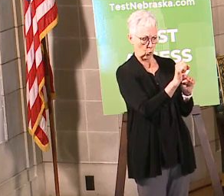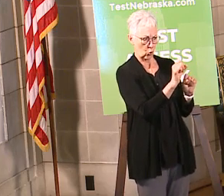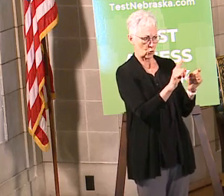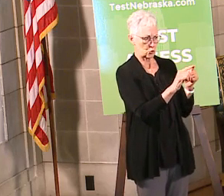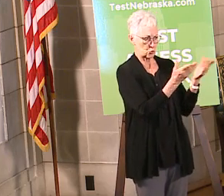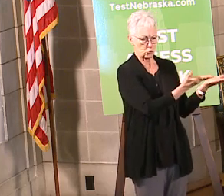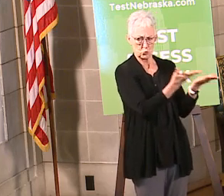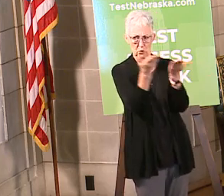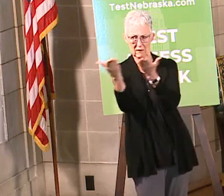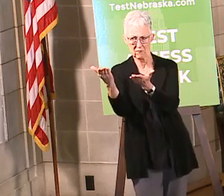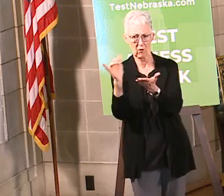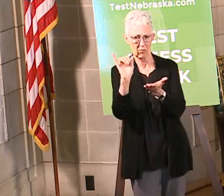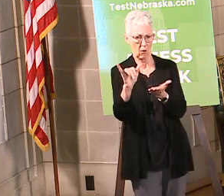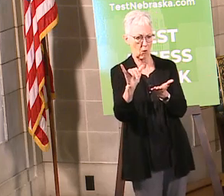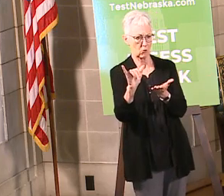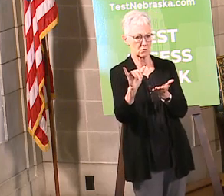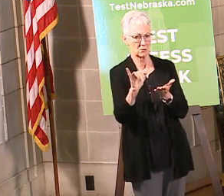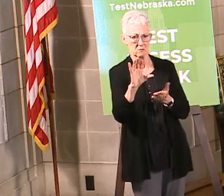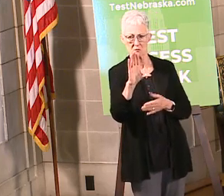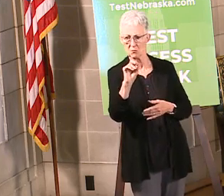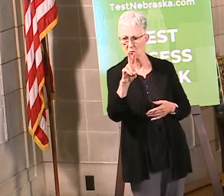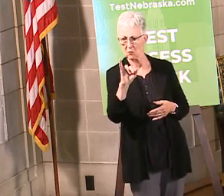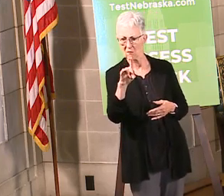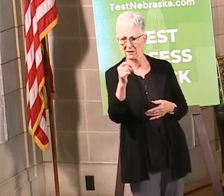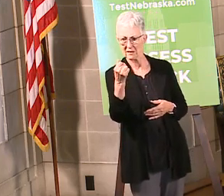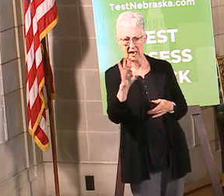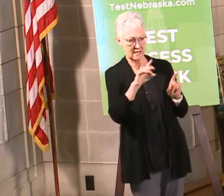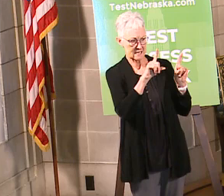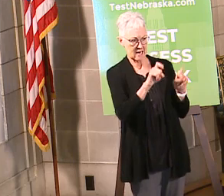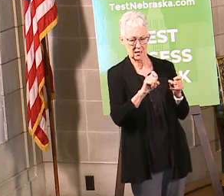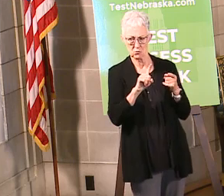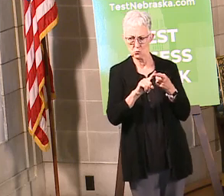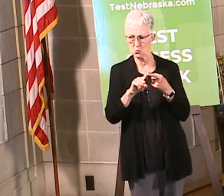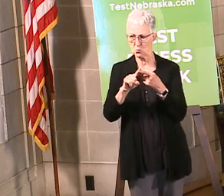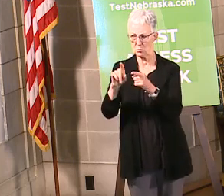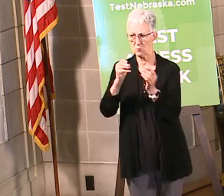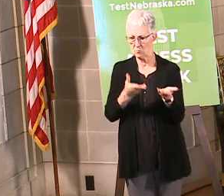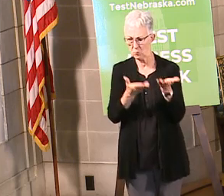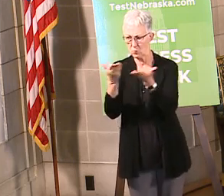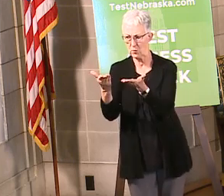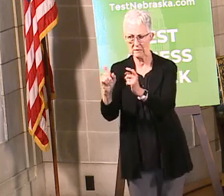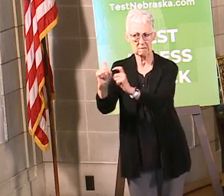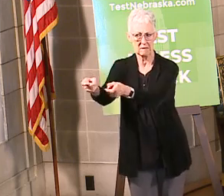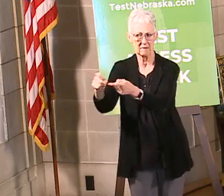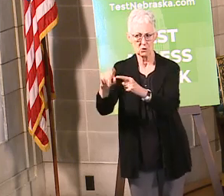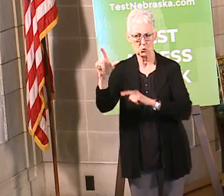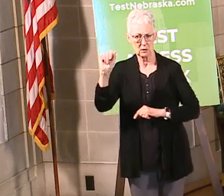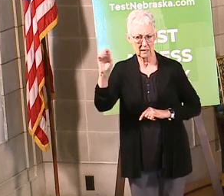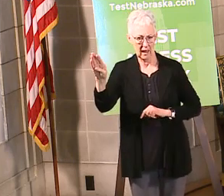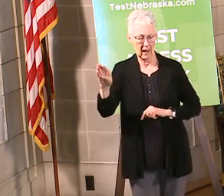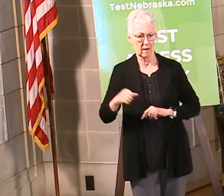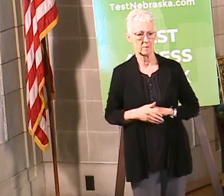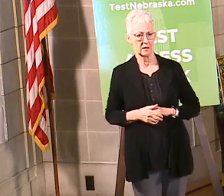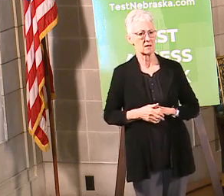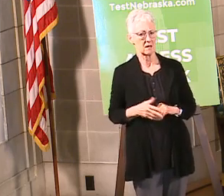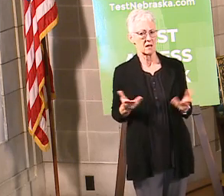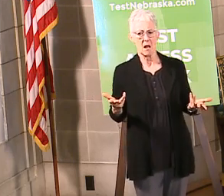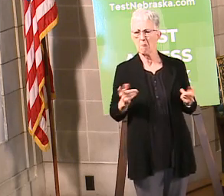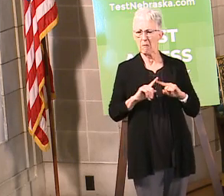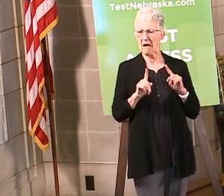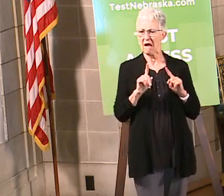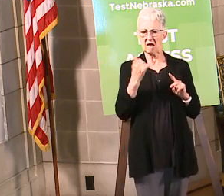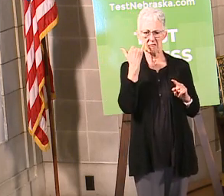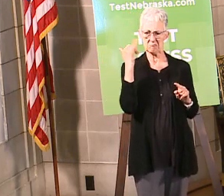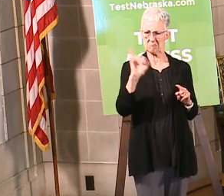other challenges but it's not unlike what we faced last year we had floods we had rescues that had to